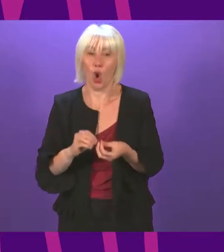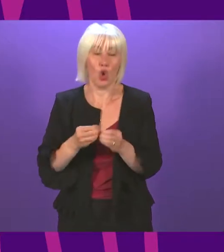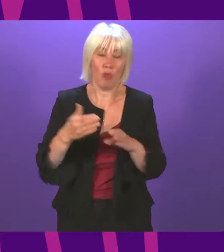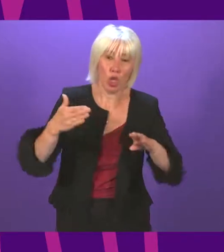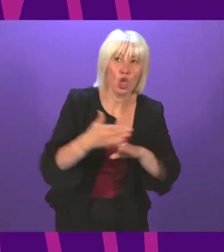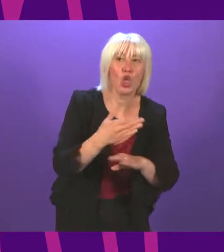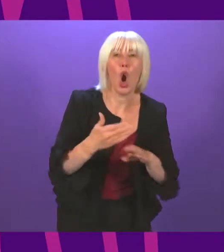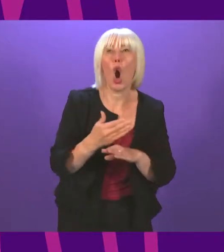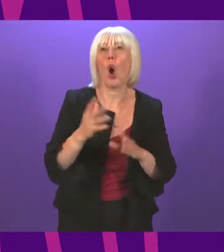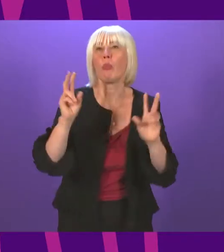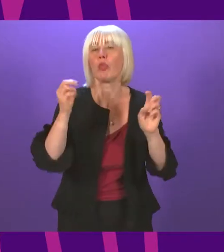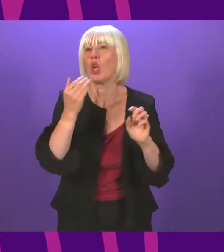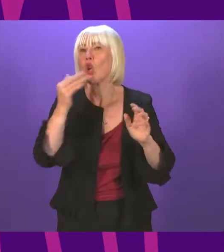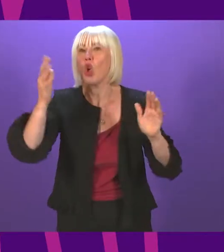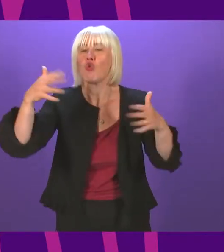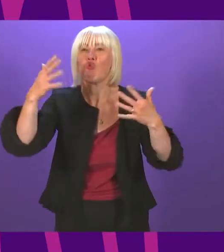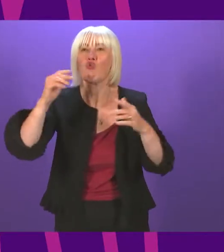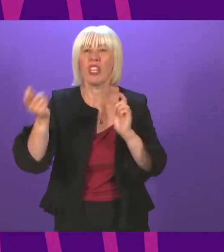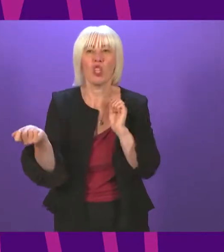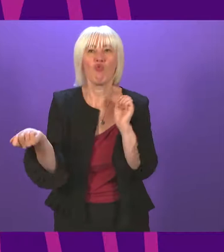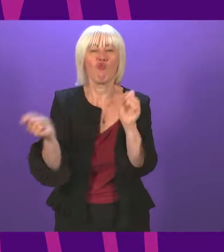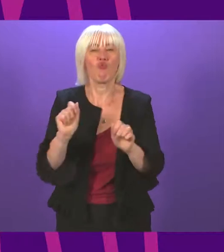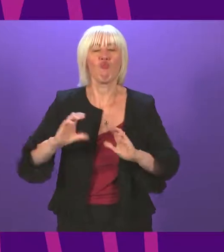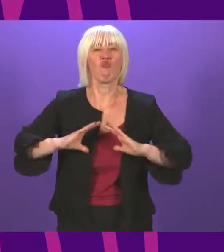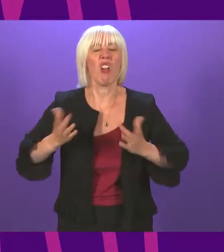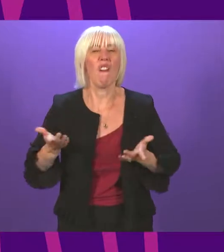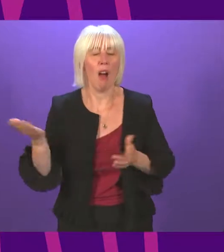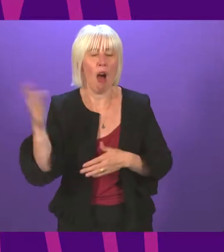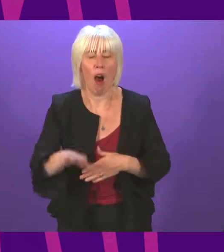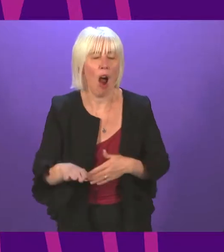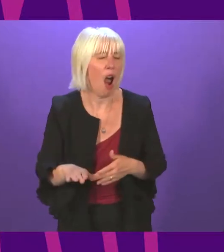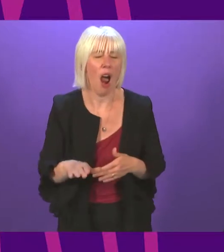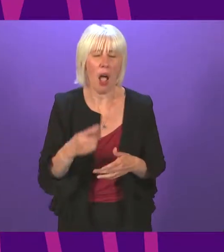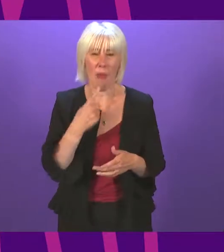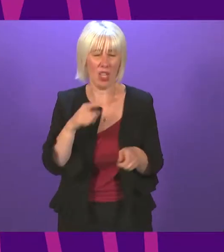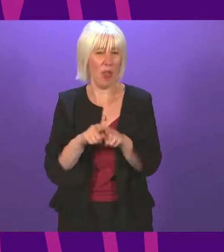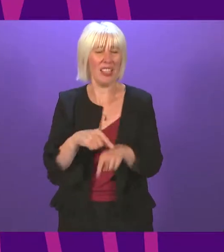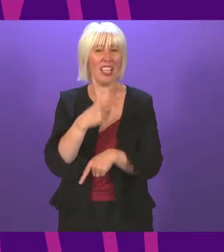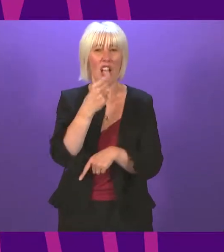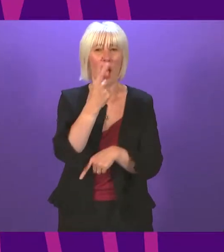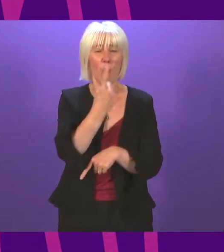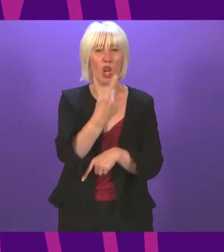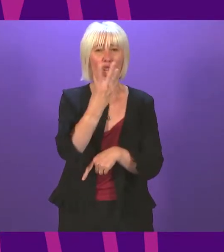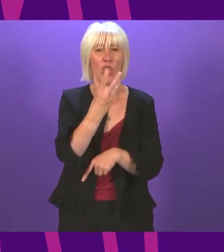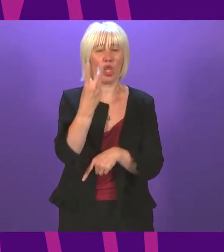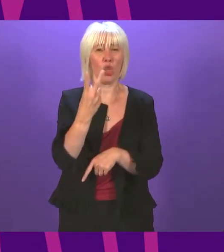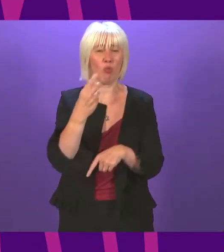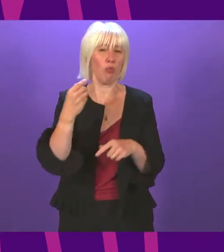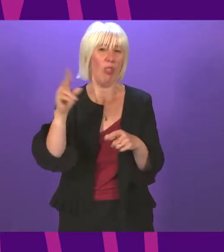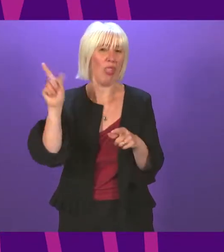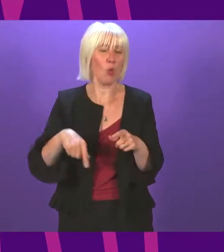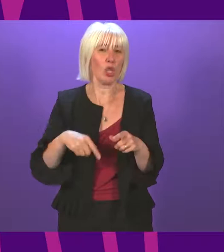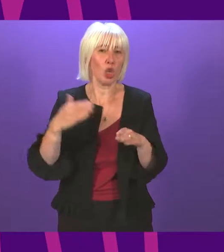green recovery. But this is the same government that promised to deliver 130,000 jobs in the renewable sector.